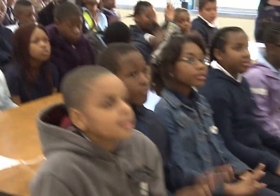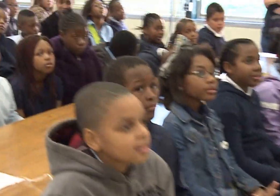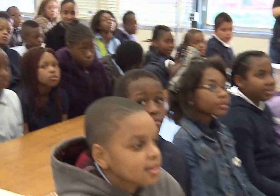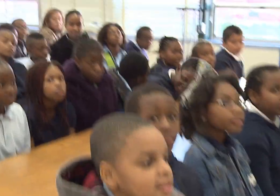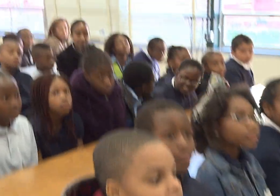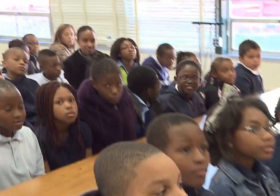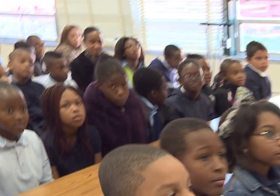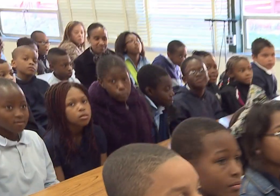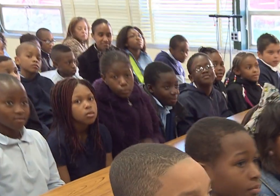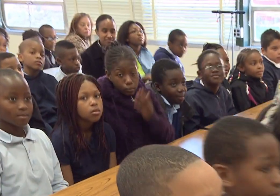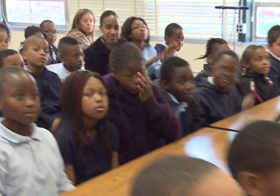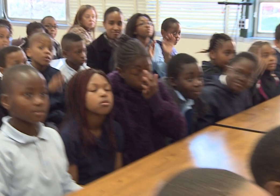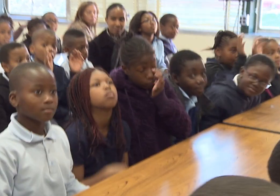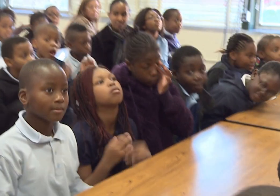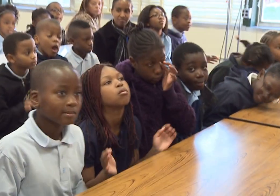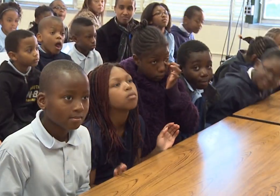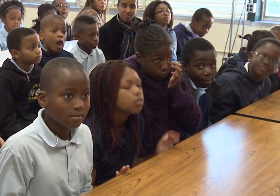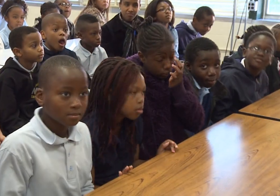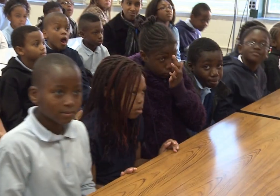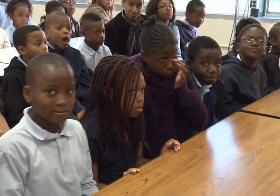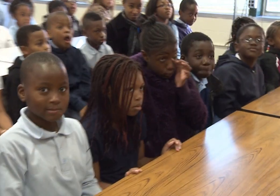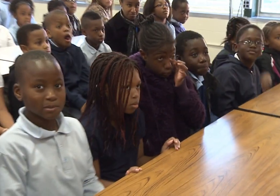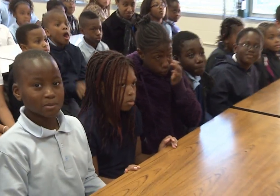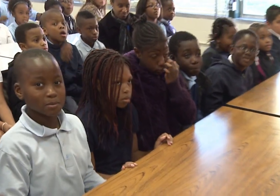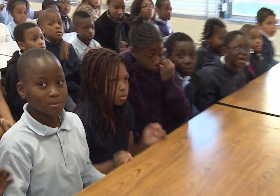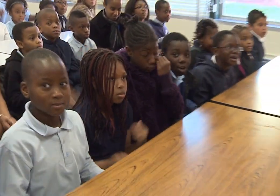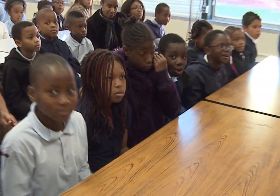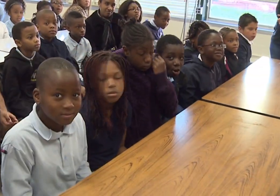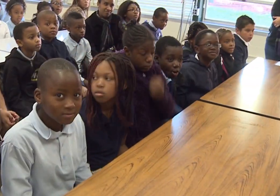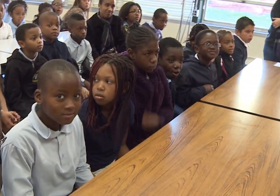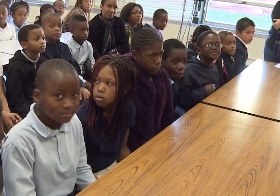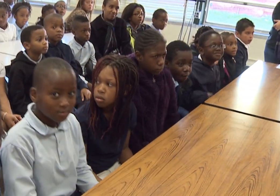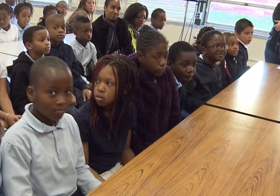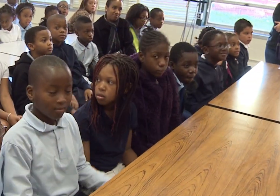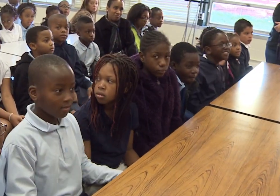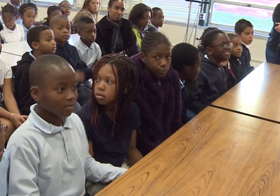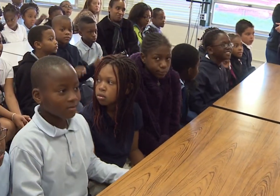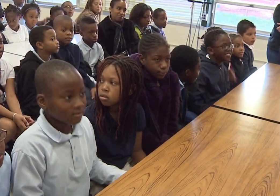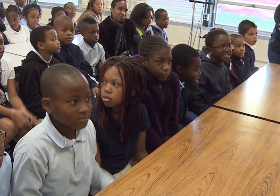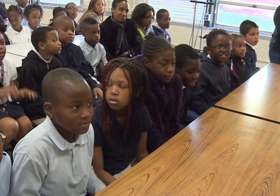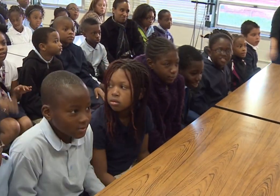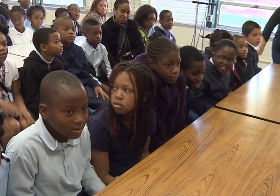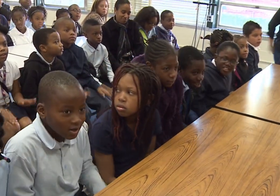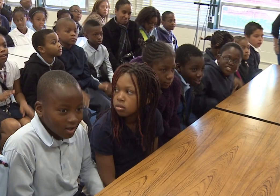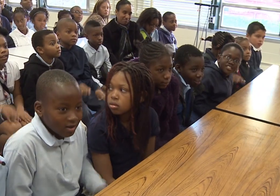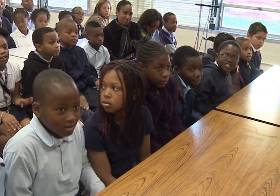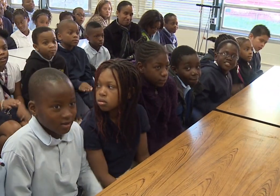in steps. And he says, I'm just going to you. What does he feel clear? So, how that make you feel